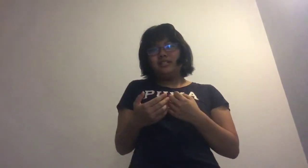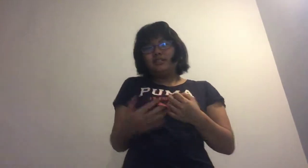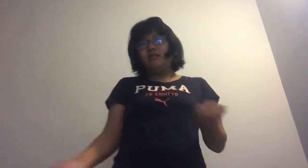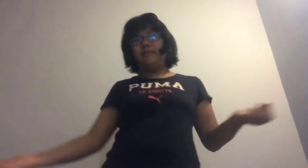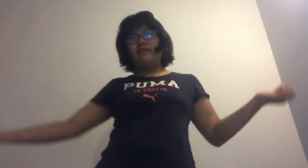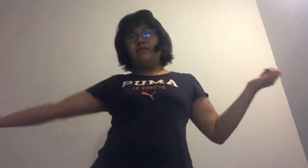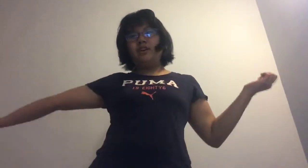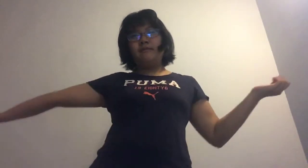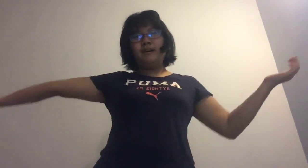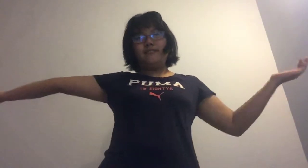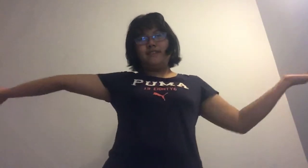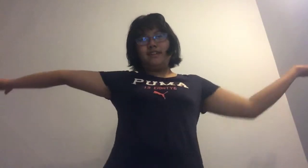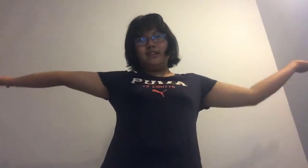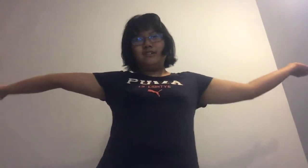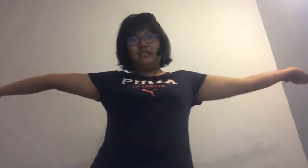Cusco will be one of my videos.